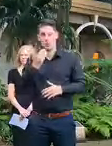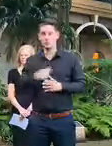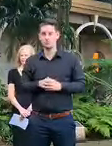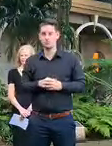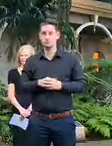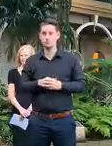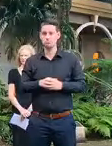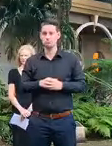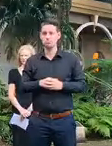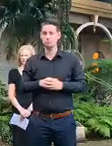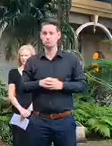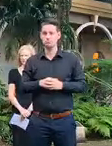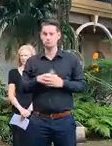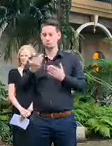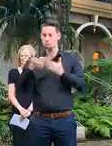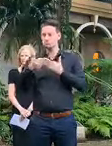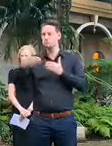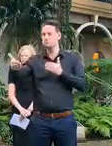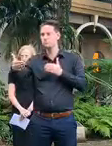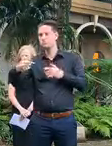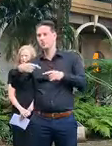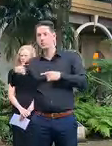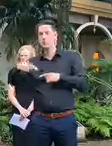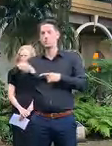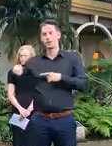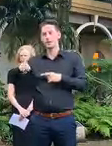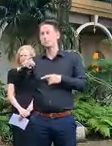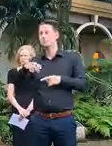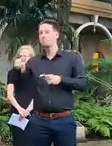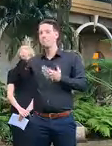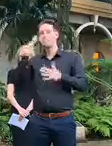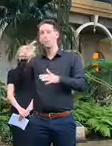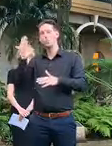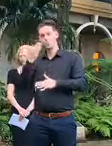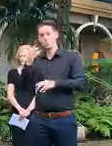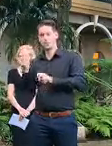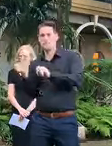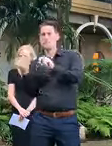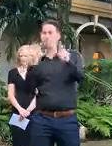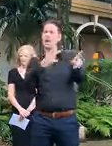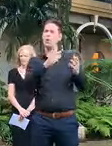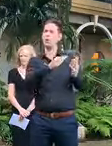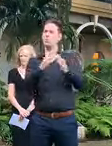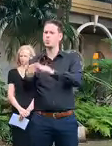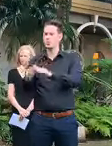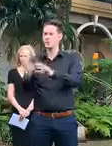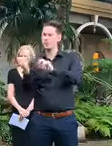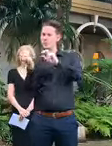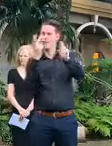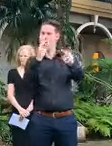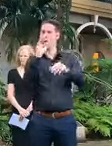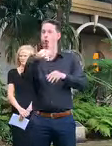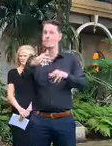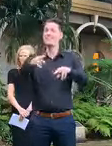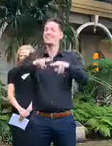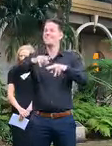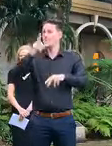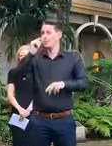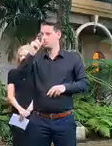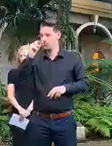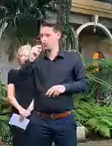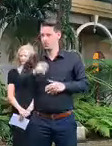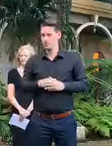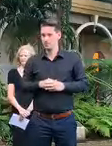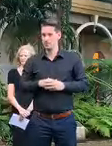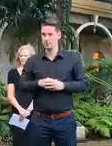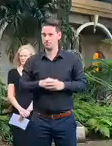endeavour where possible over the next week to return children home to community if that is possible. So I make